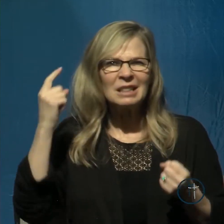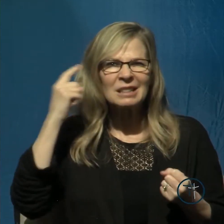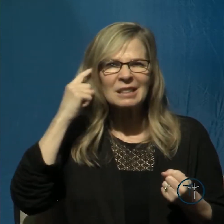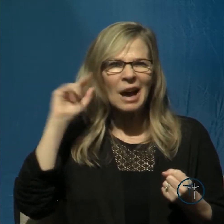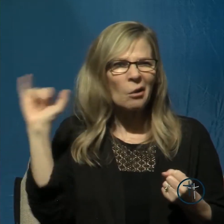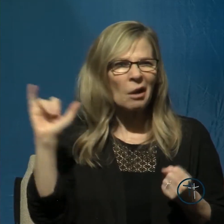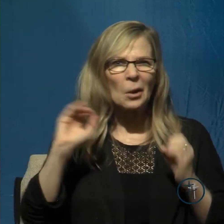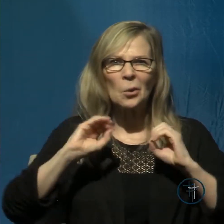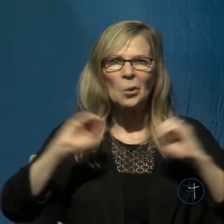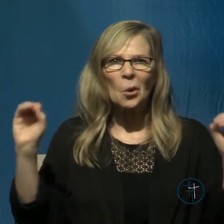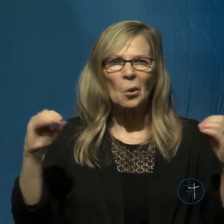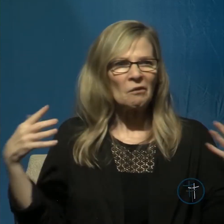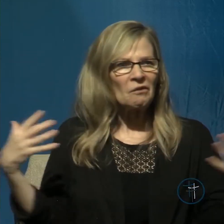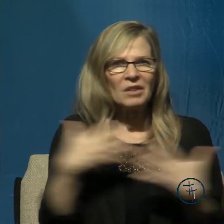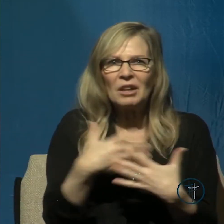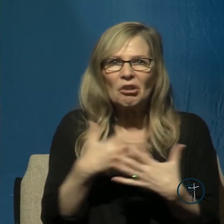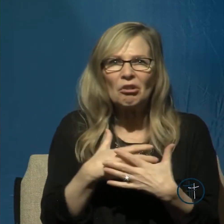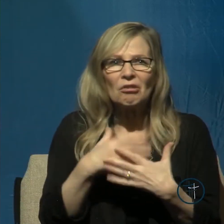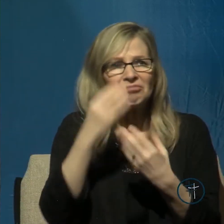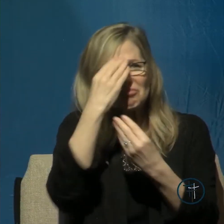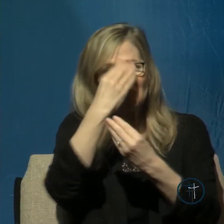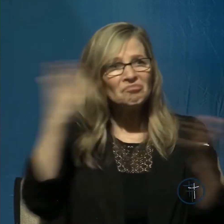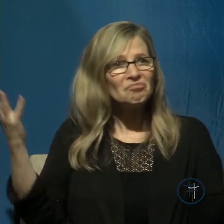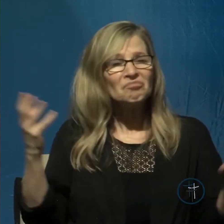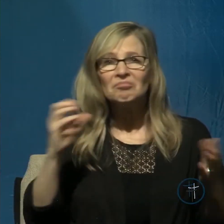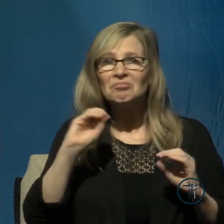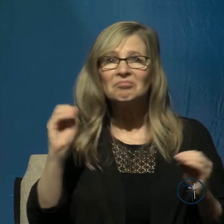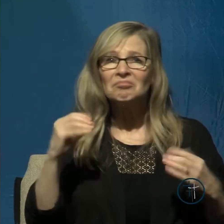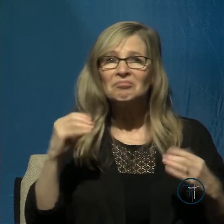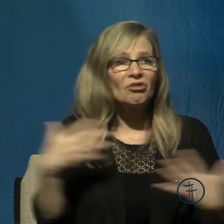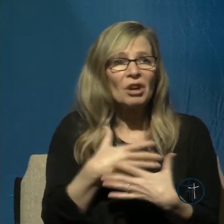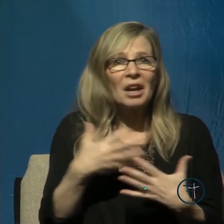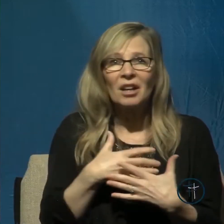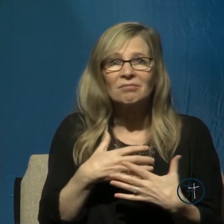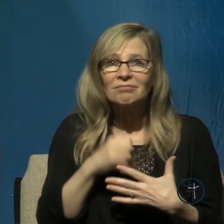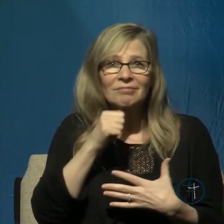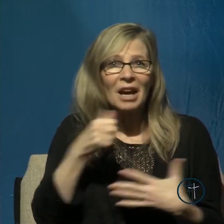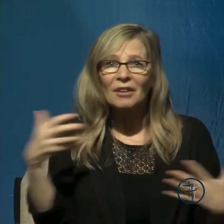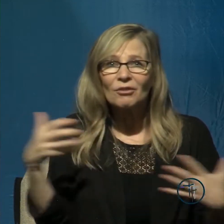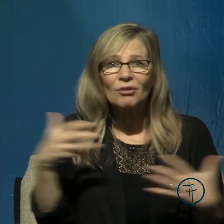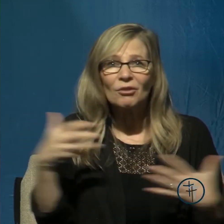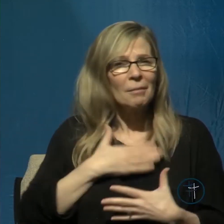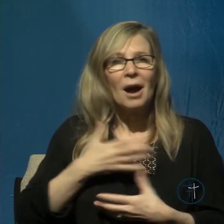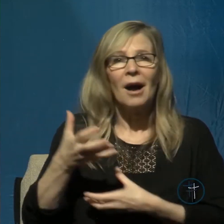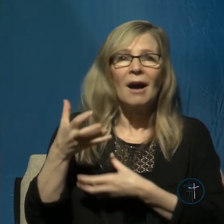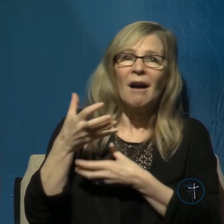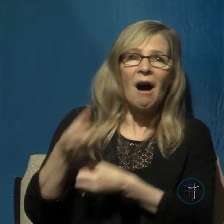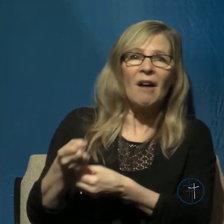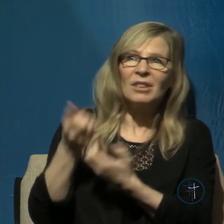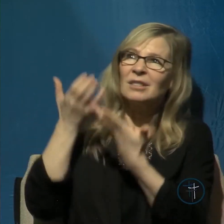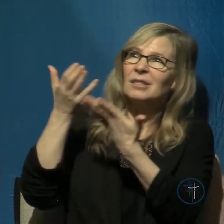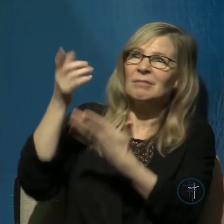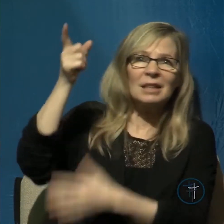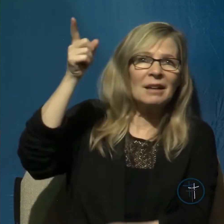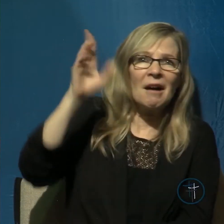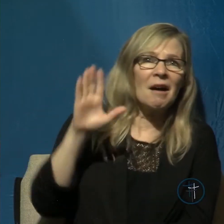declares how unafraid he is of anything and anyone. His confidence, he says, is in God. Therefore, he